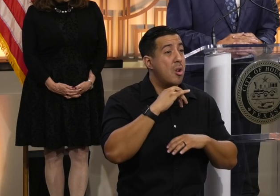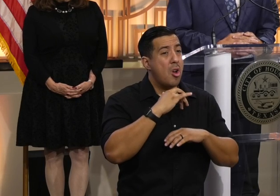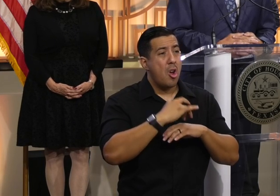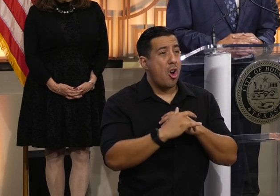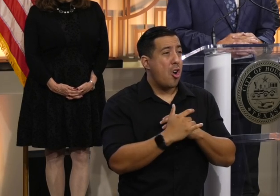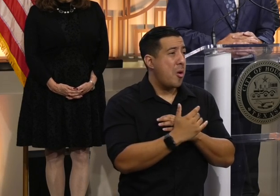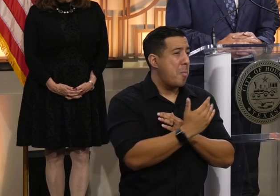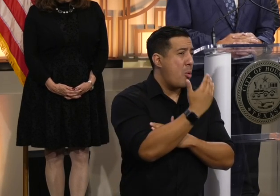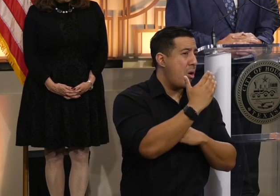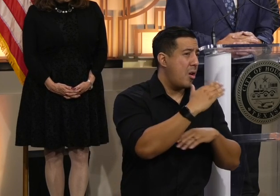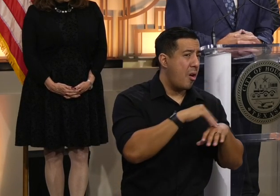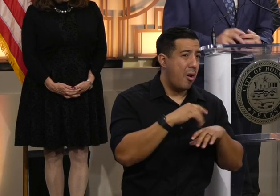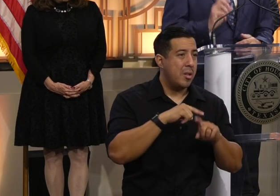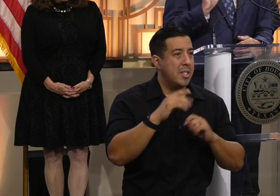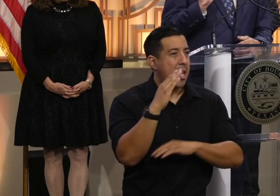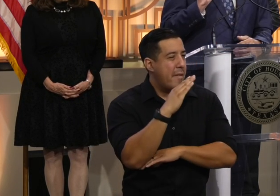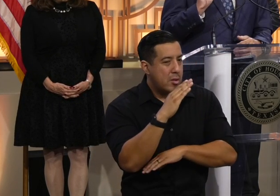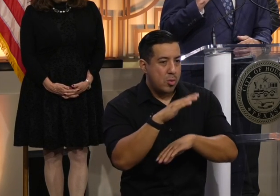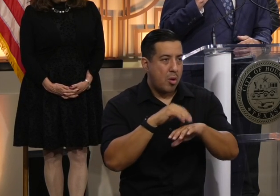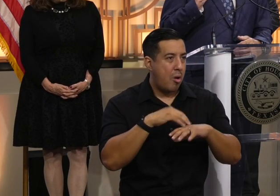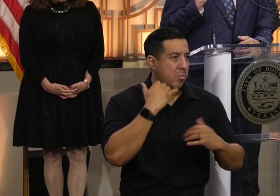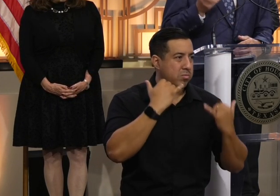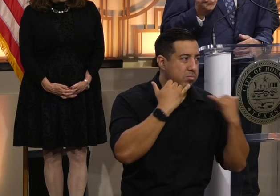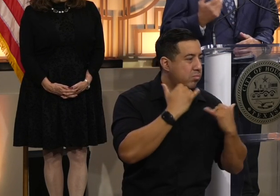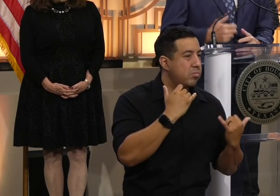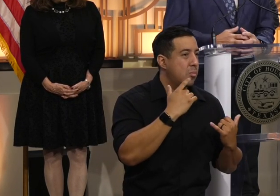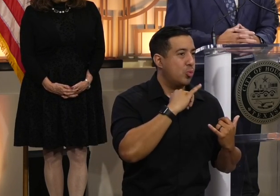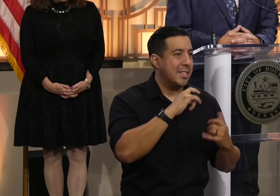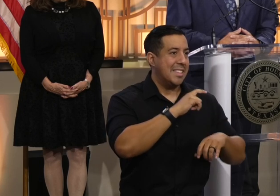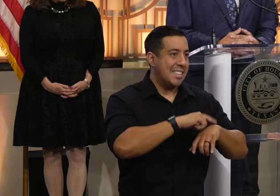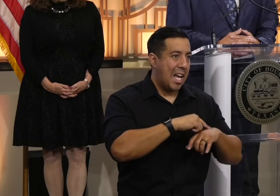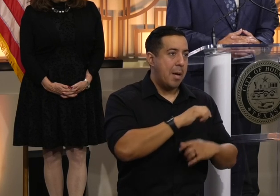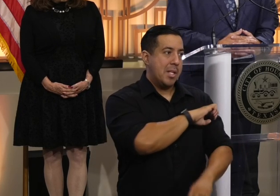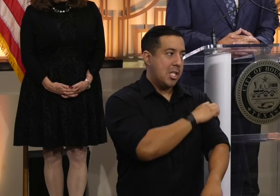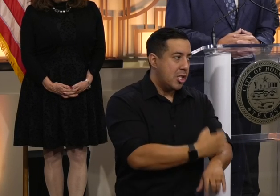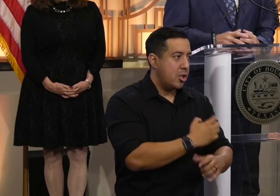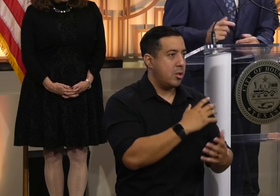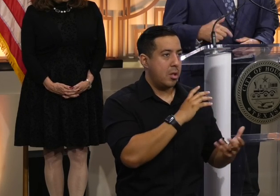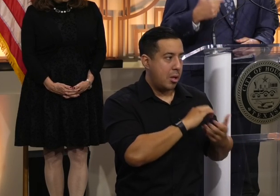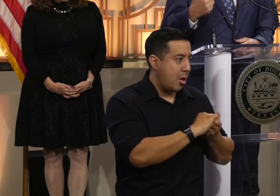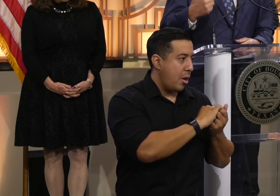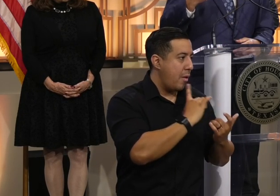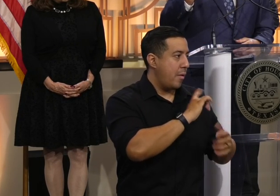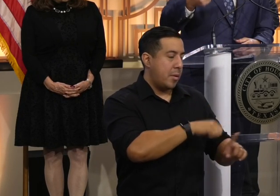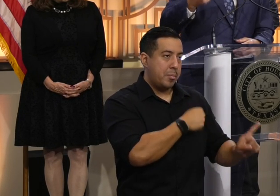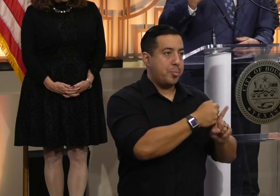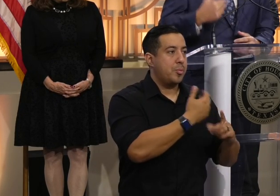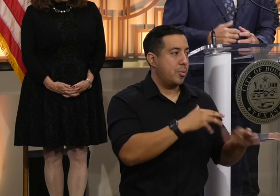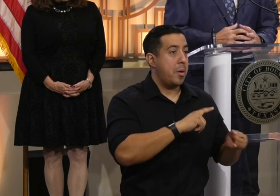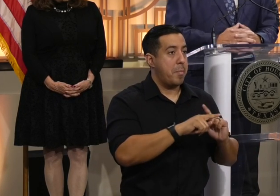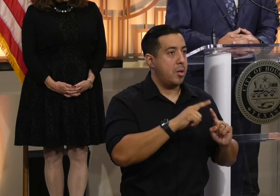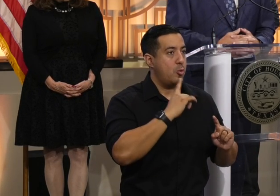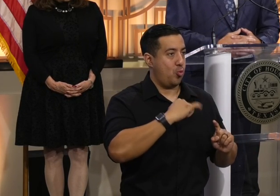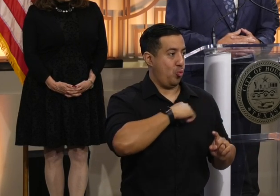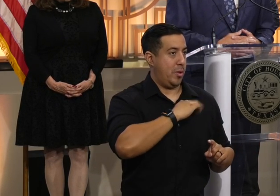late evening calls, it's time and energy related to creating that collective impact that at the end of the day will create